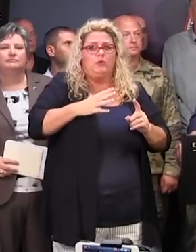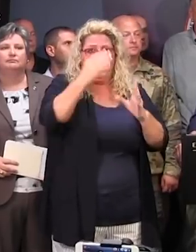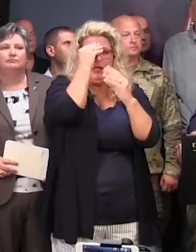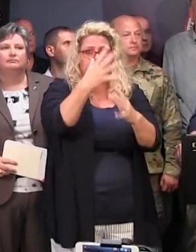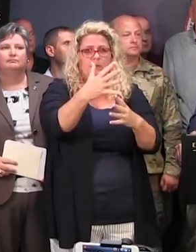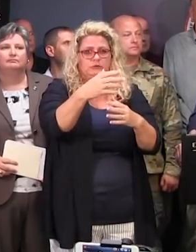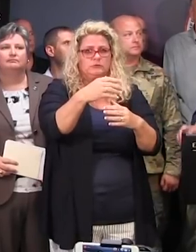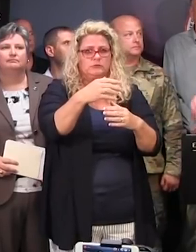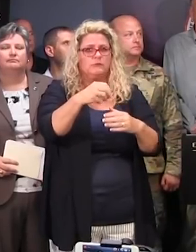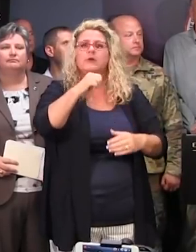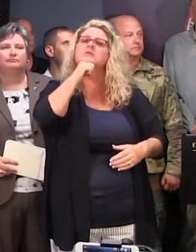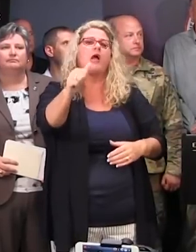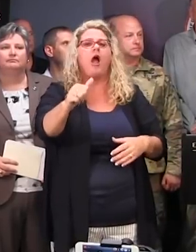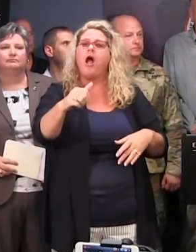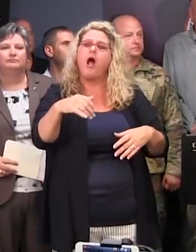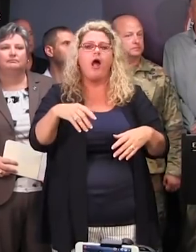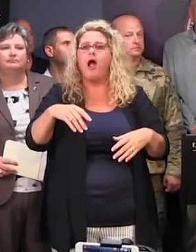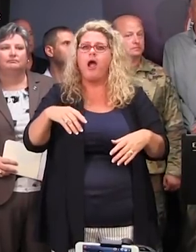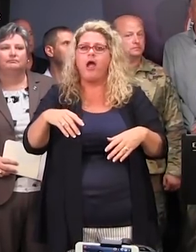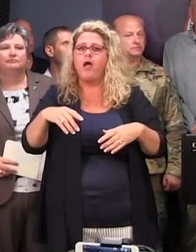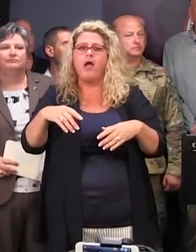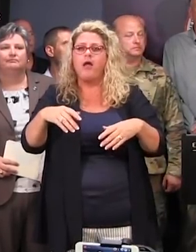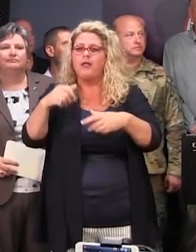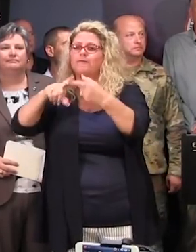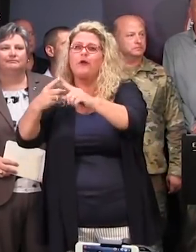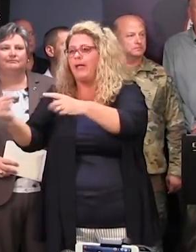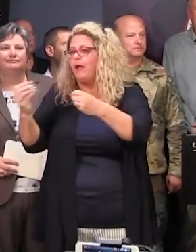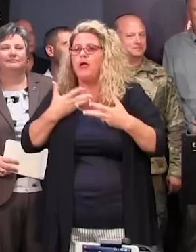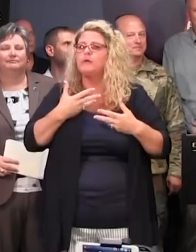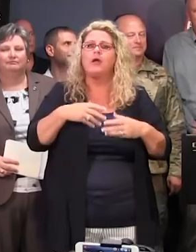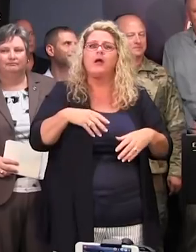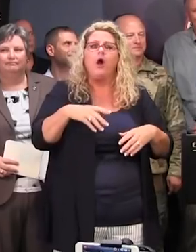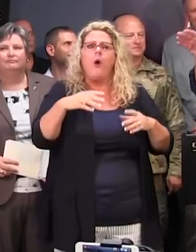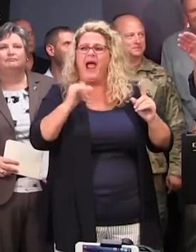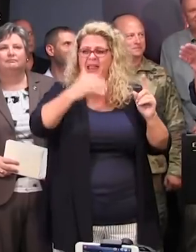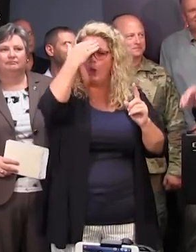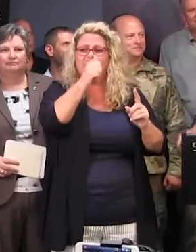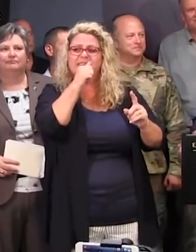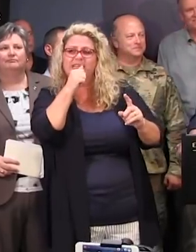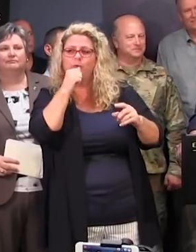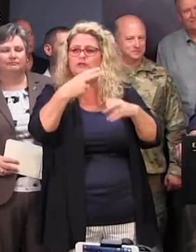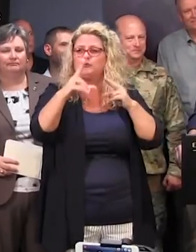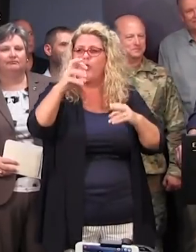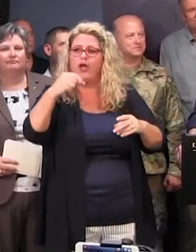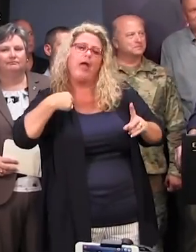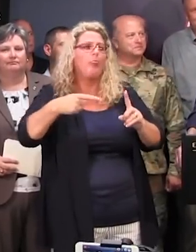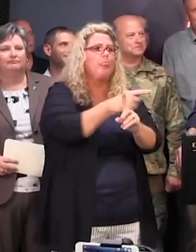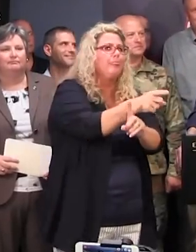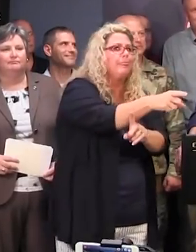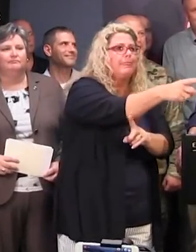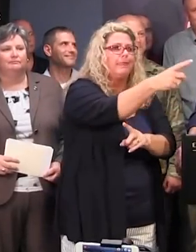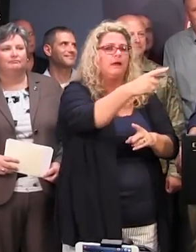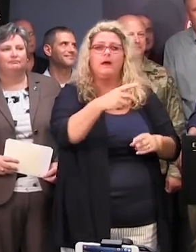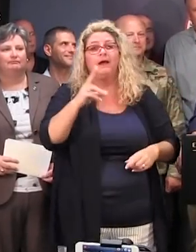And also, I'd urge everybody not to take your own private secret shortcut that only you know about to go from one road to another. Because you might be